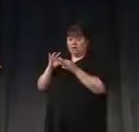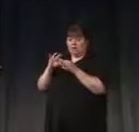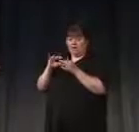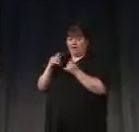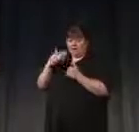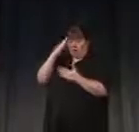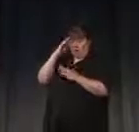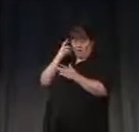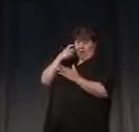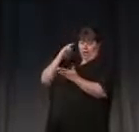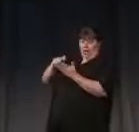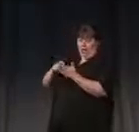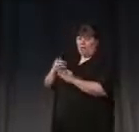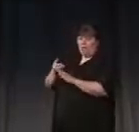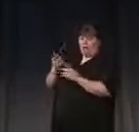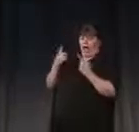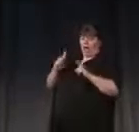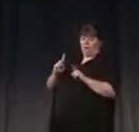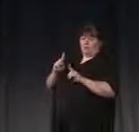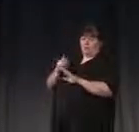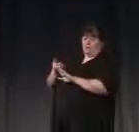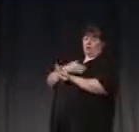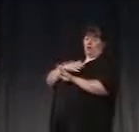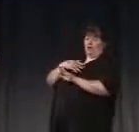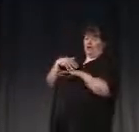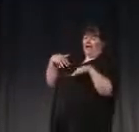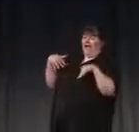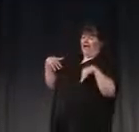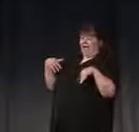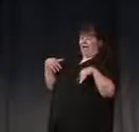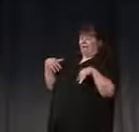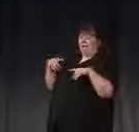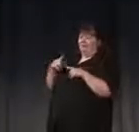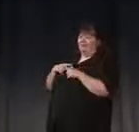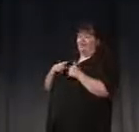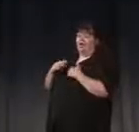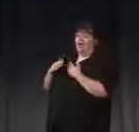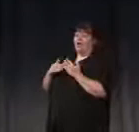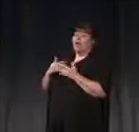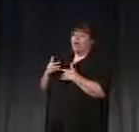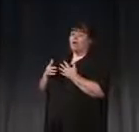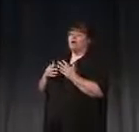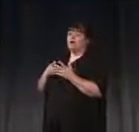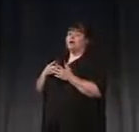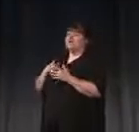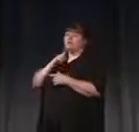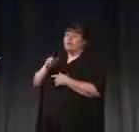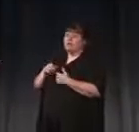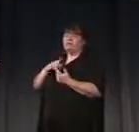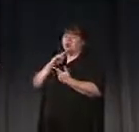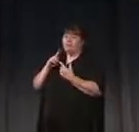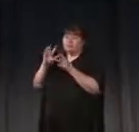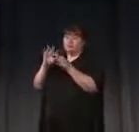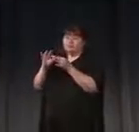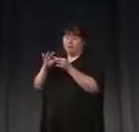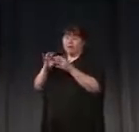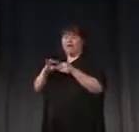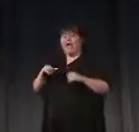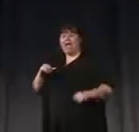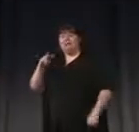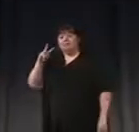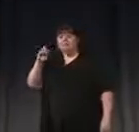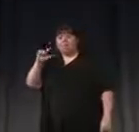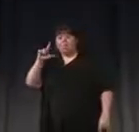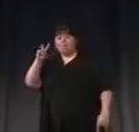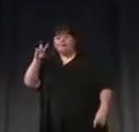advance of the confrontation and the shock. And happens remotely from the protagonist. Another difference is the Volvo Angel